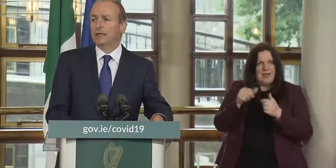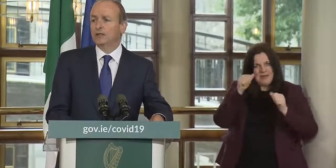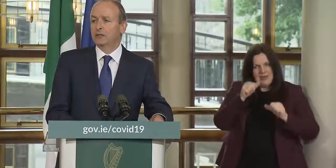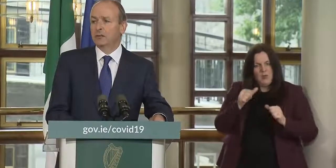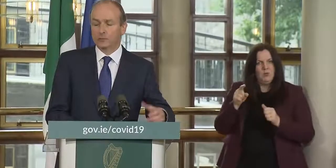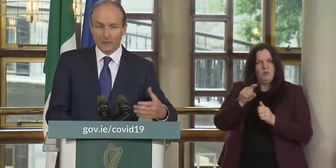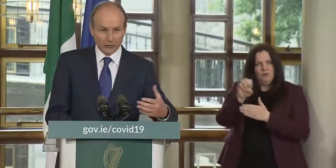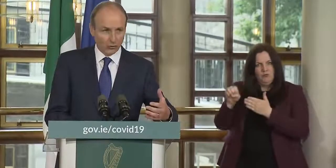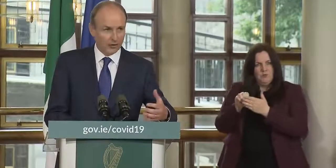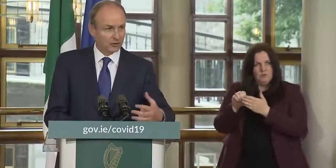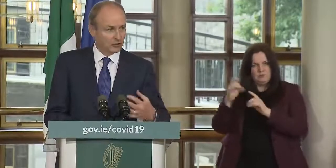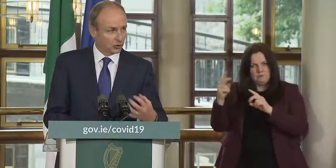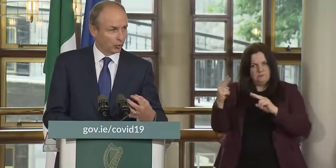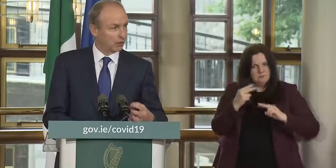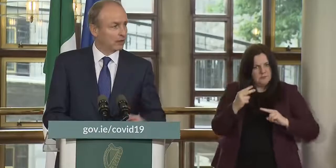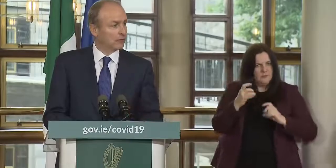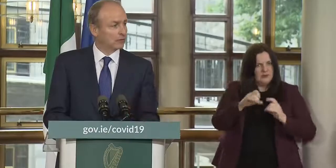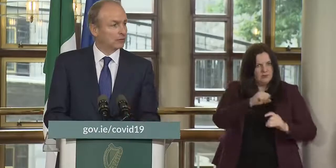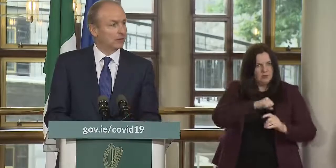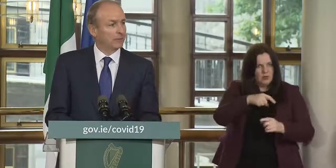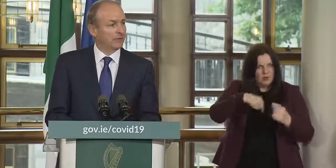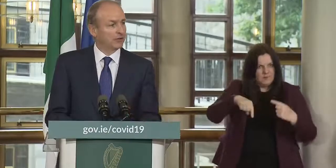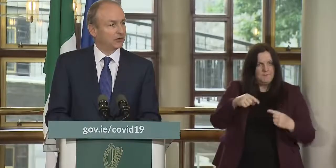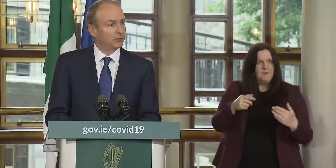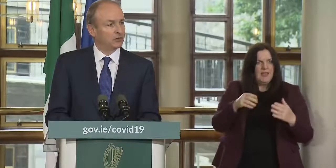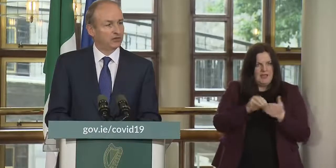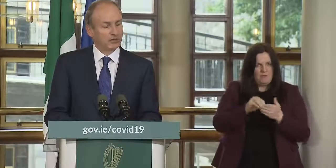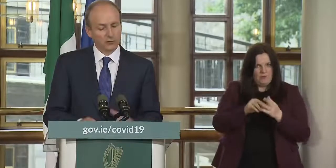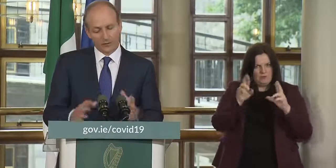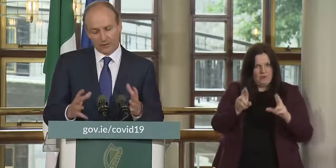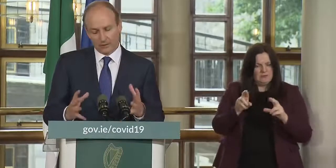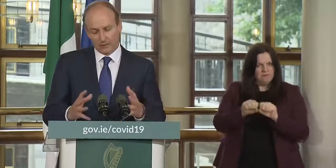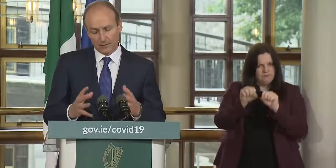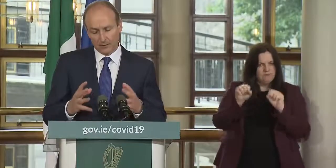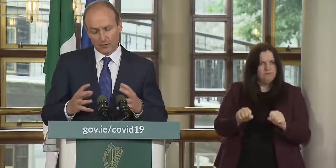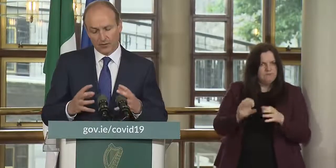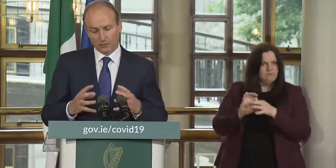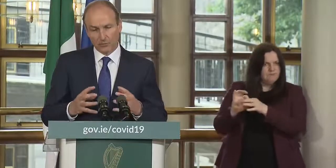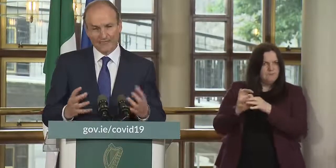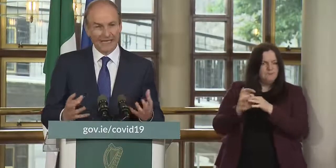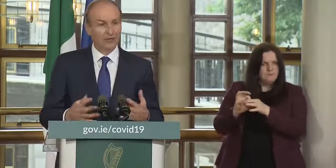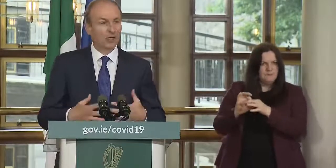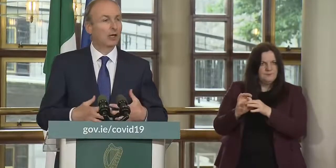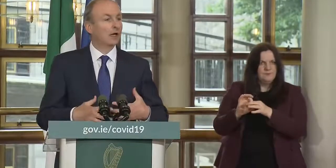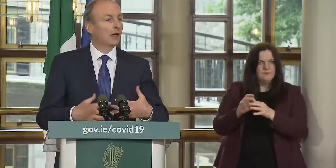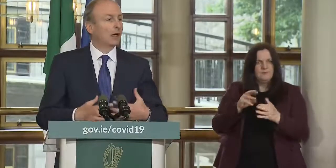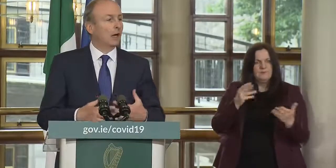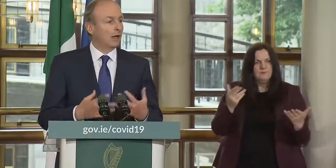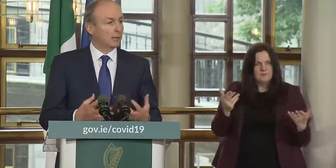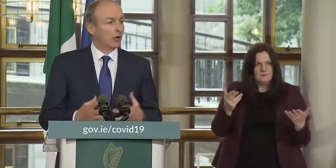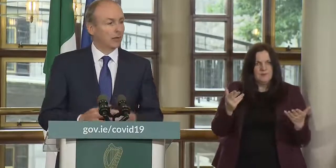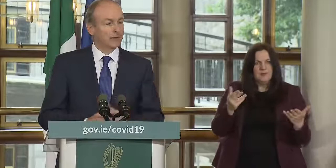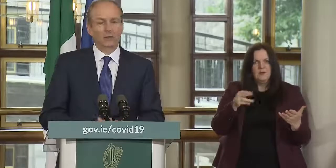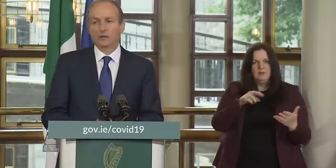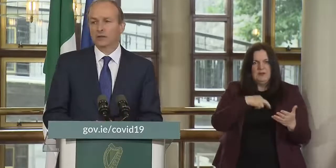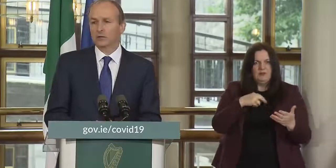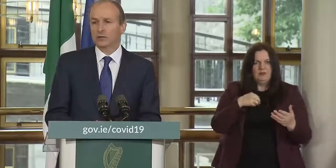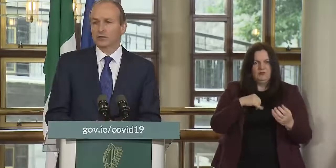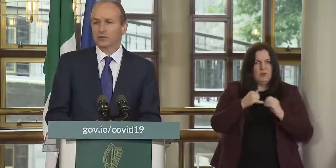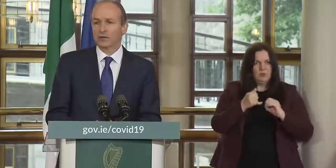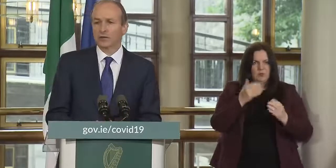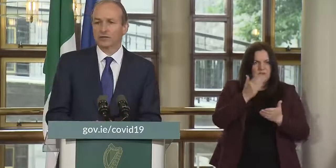make sure that the sure mechanism which deals with the with these with mitigating unemployment